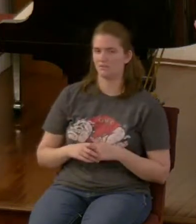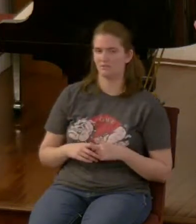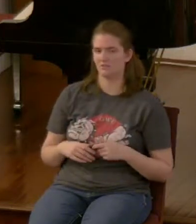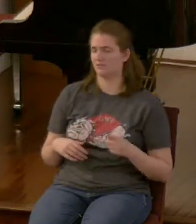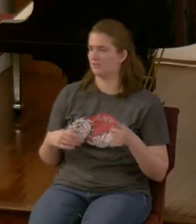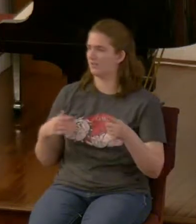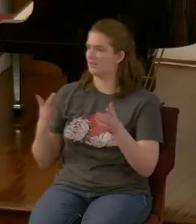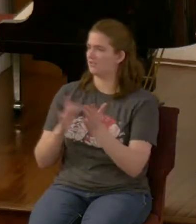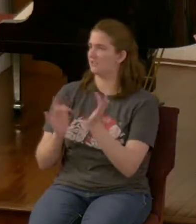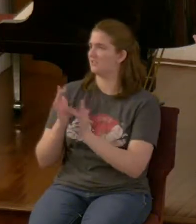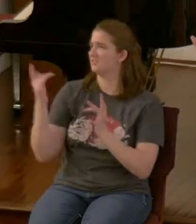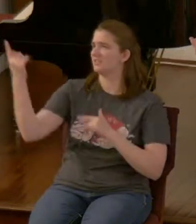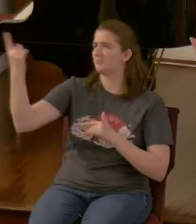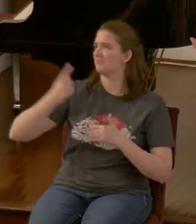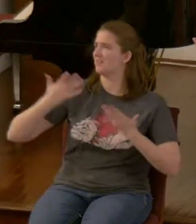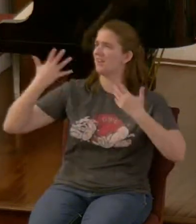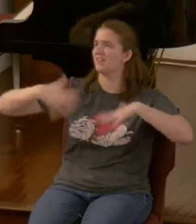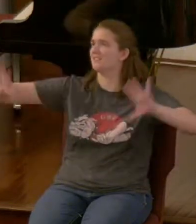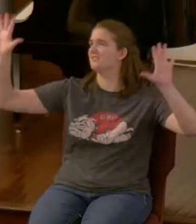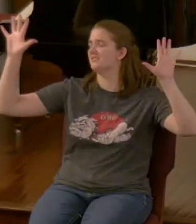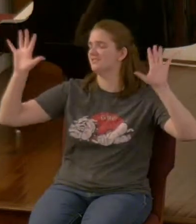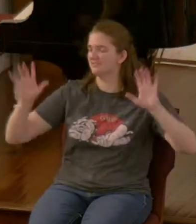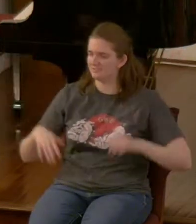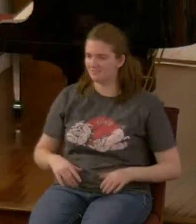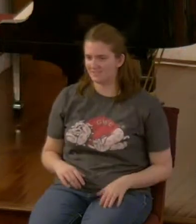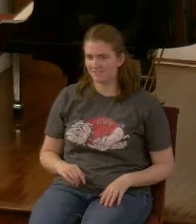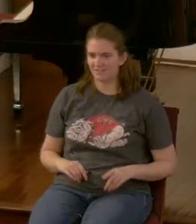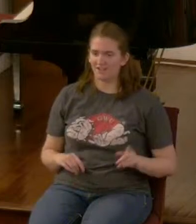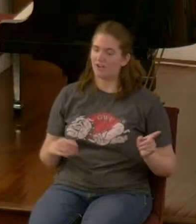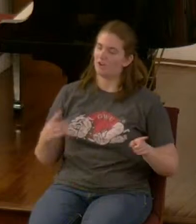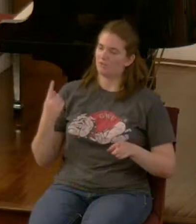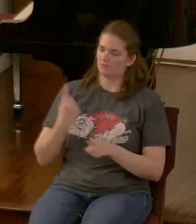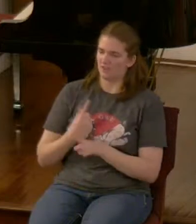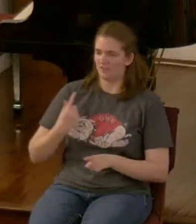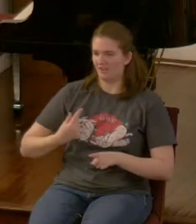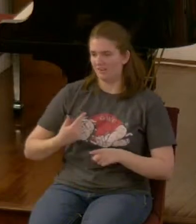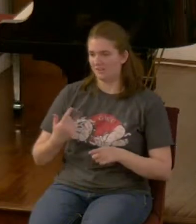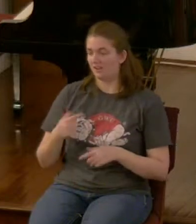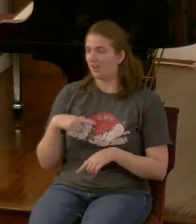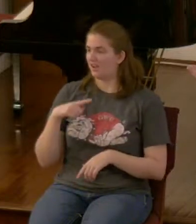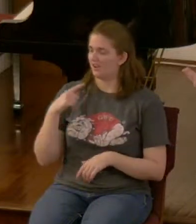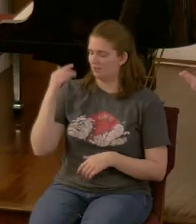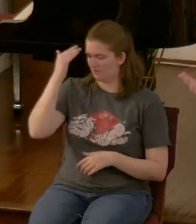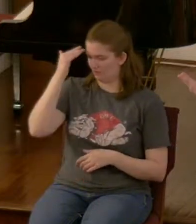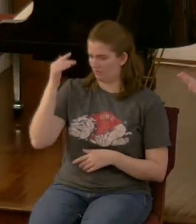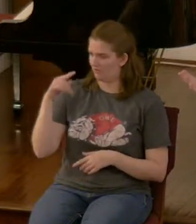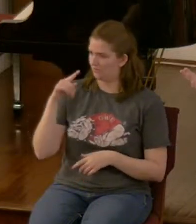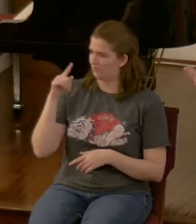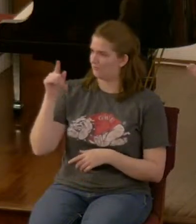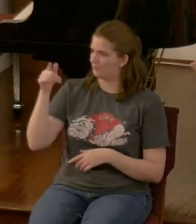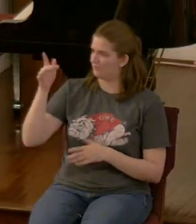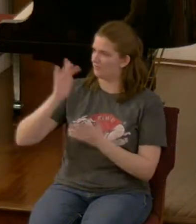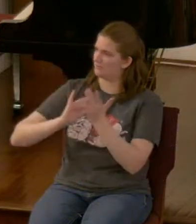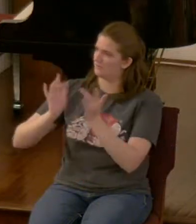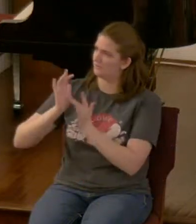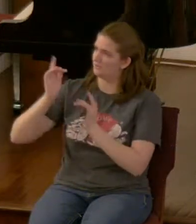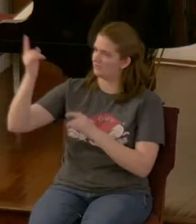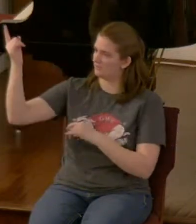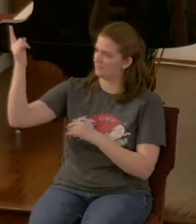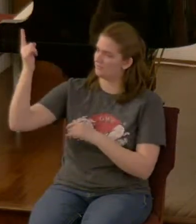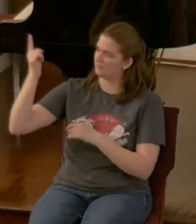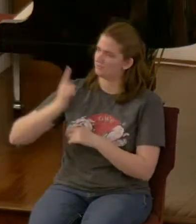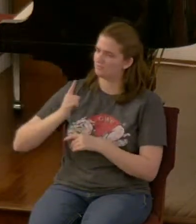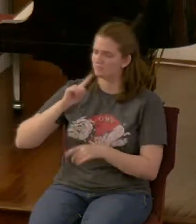that's it all I know is Jesus promises the return for me and if it's before the